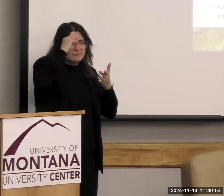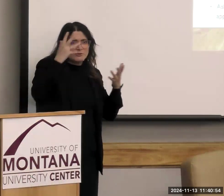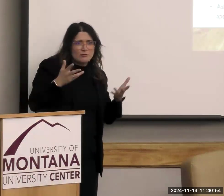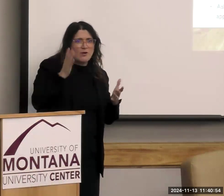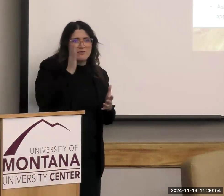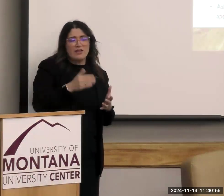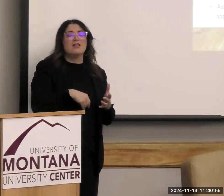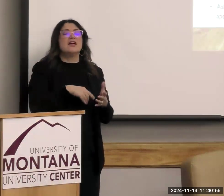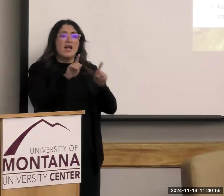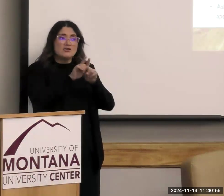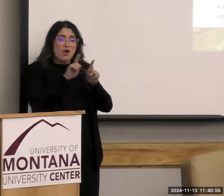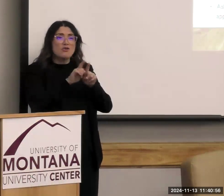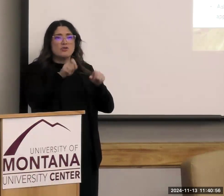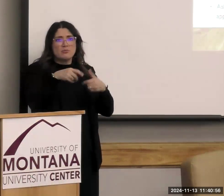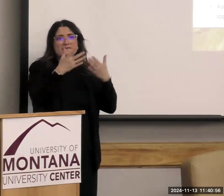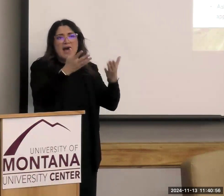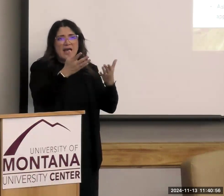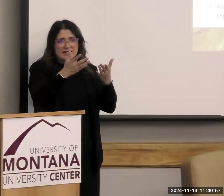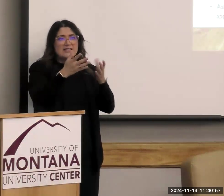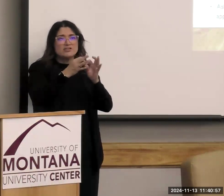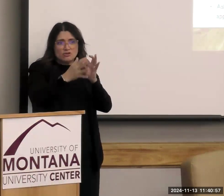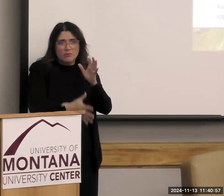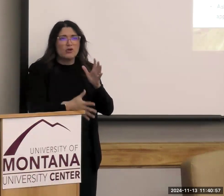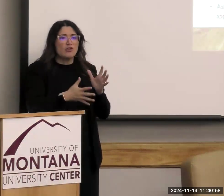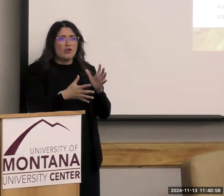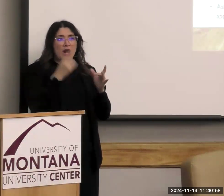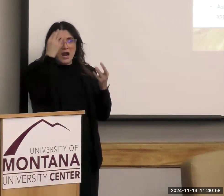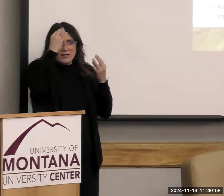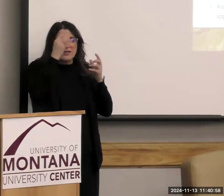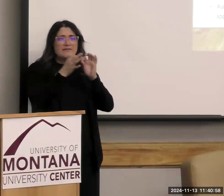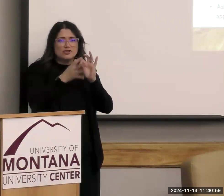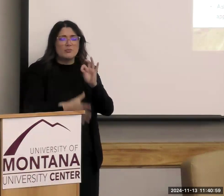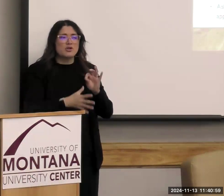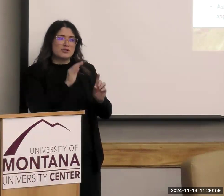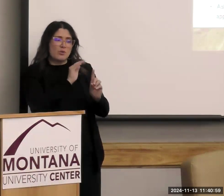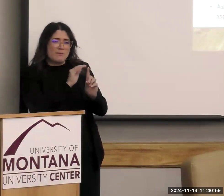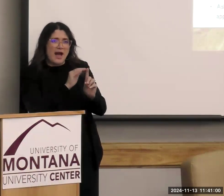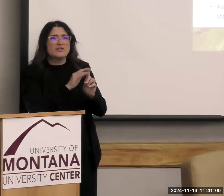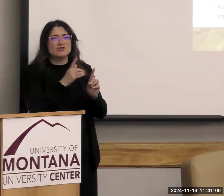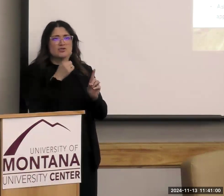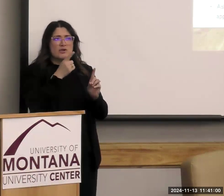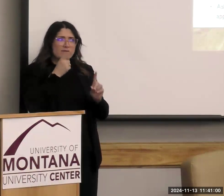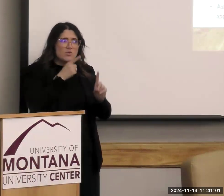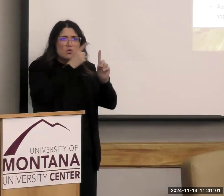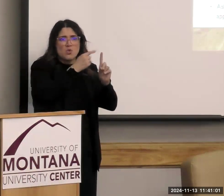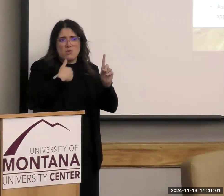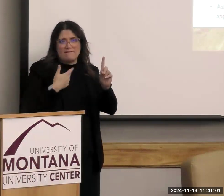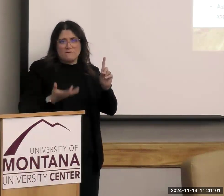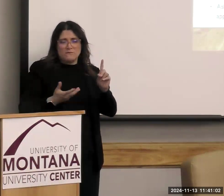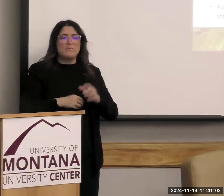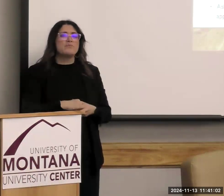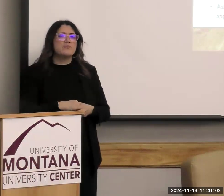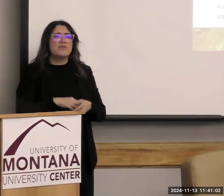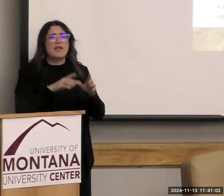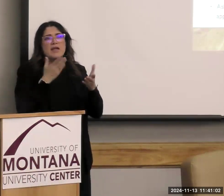providing a cognitive interpreter to provide our reminders of the task at hand, using a graphic booklet on the day's activities with color